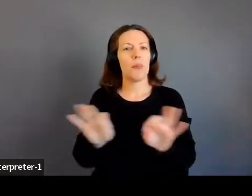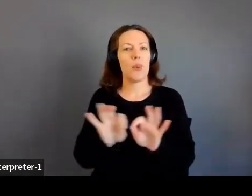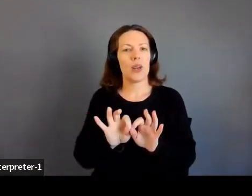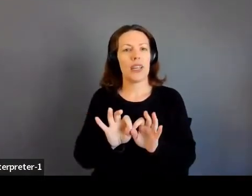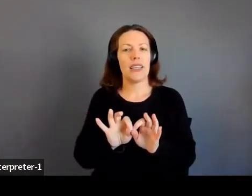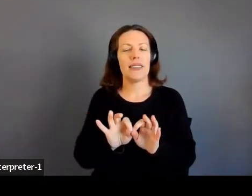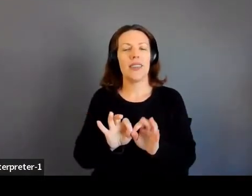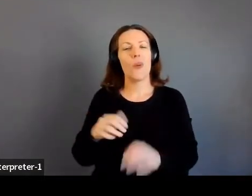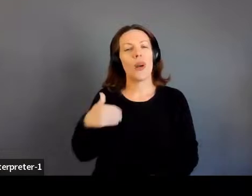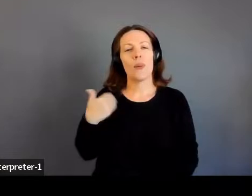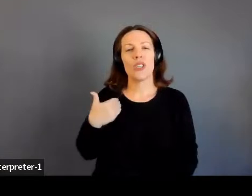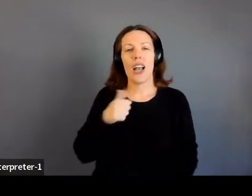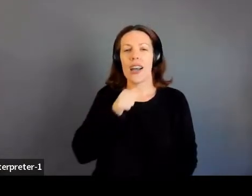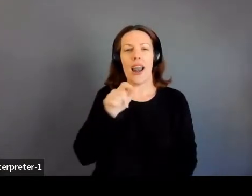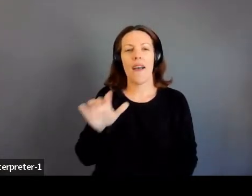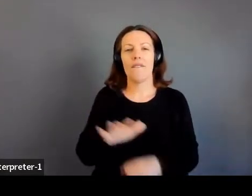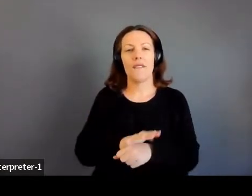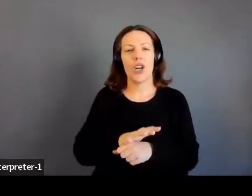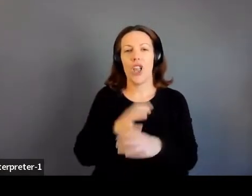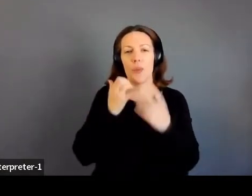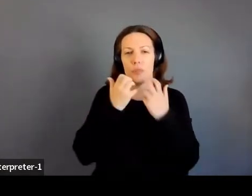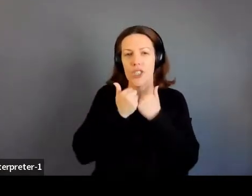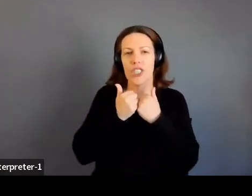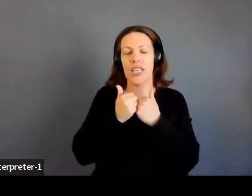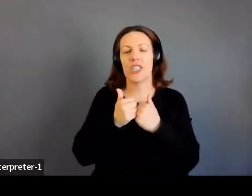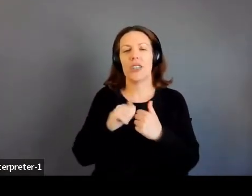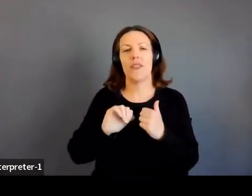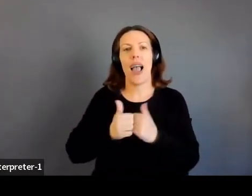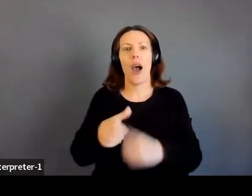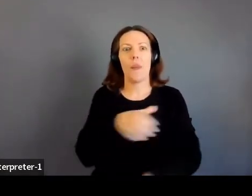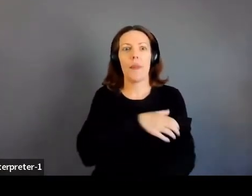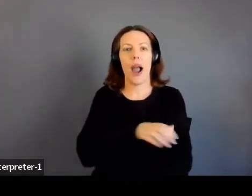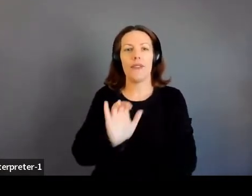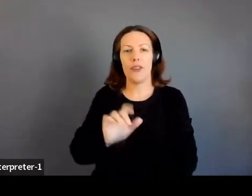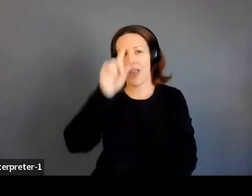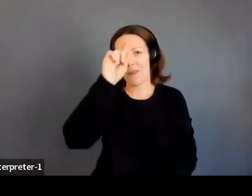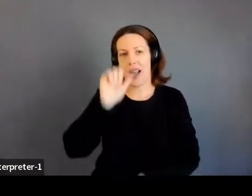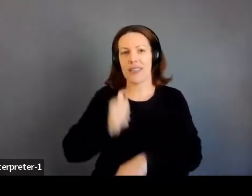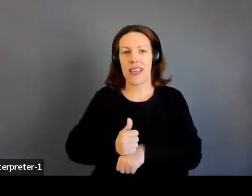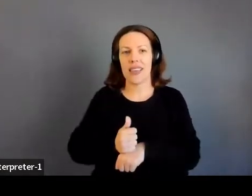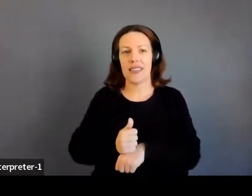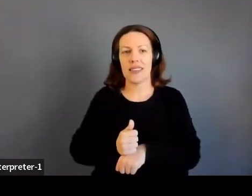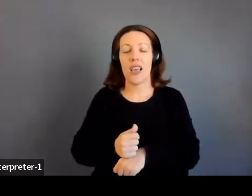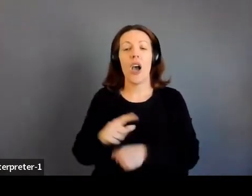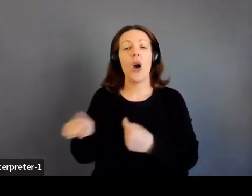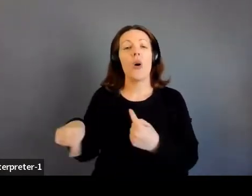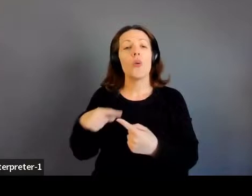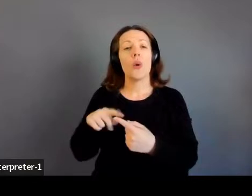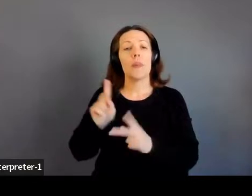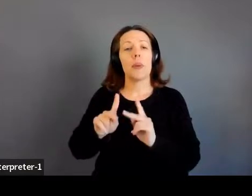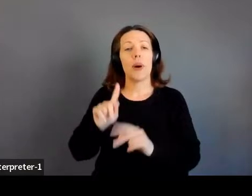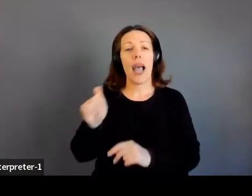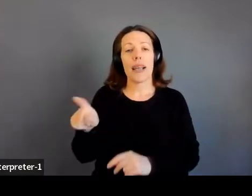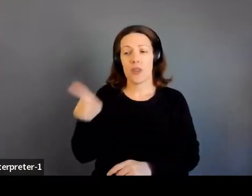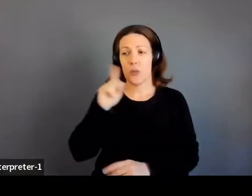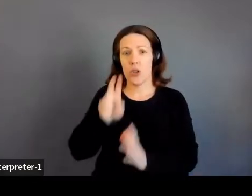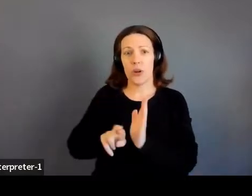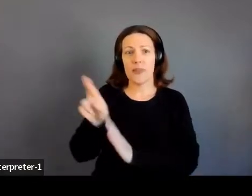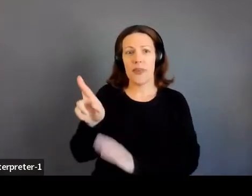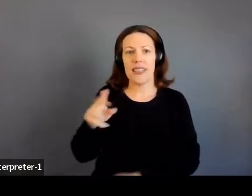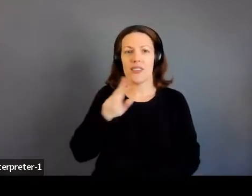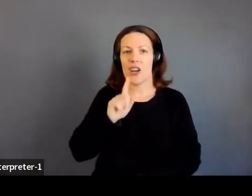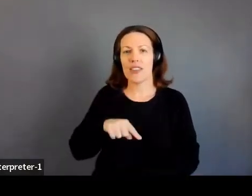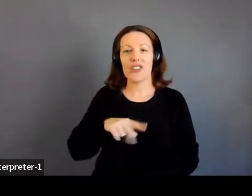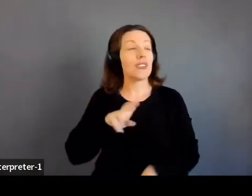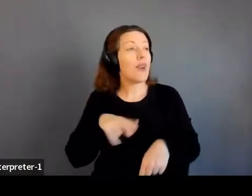have full appreciation for until later, how, how powerful it is. You know, when, when people ask her if she's going to fly to space one day, her answer is of course,